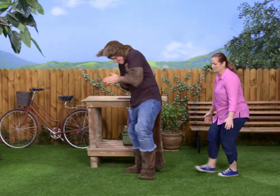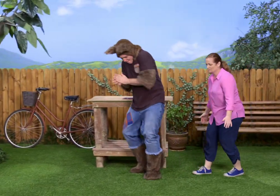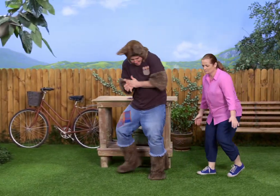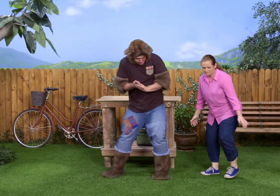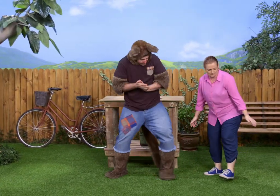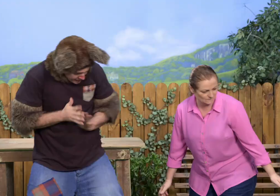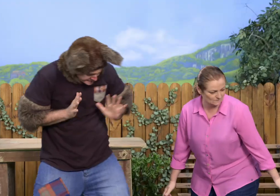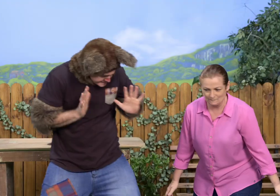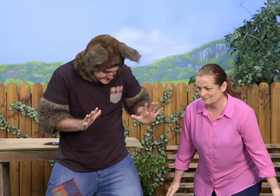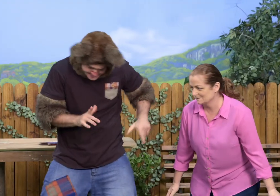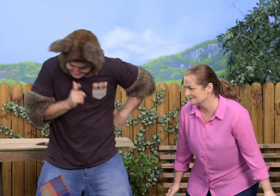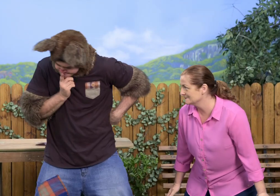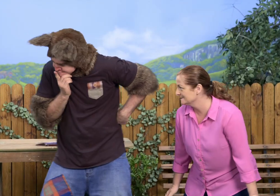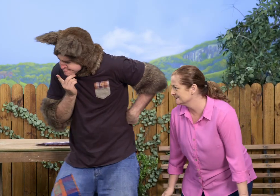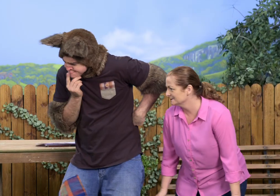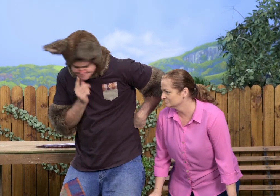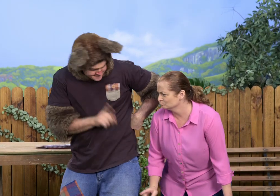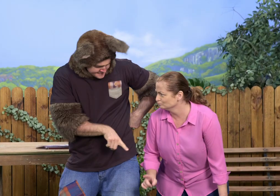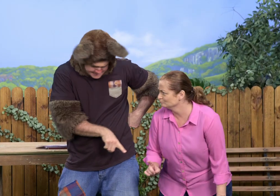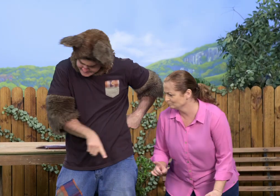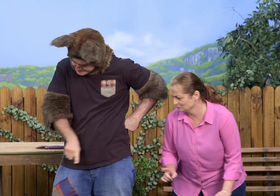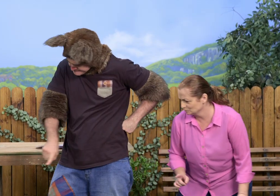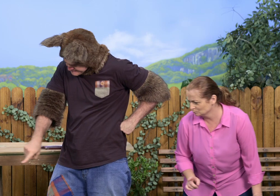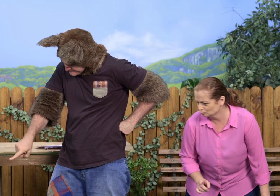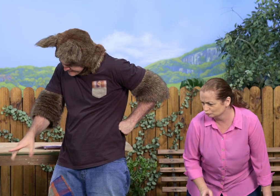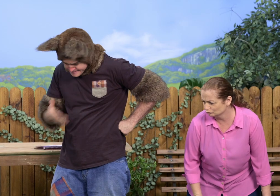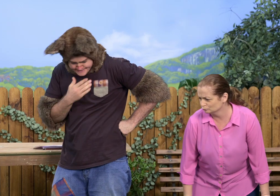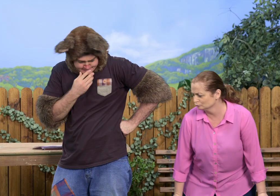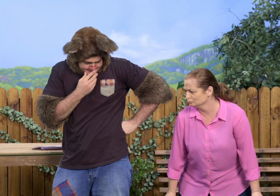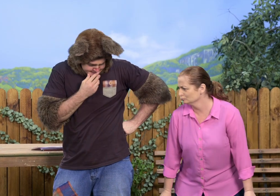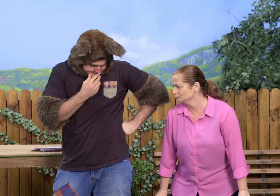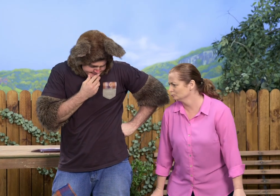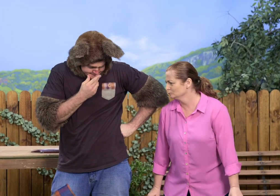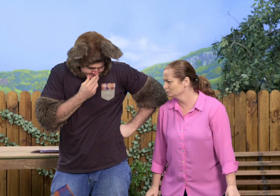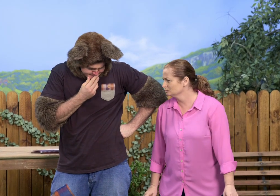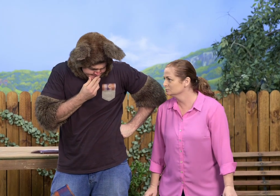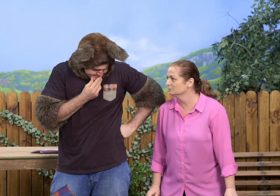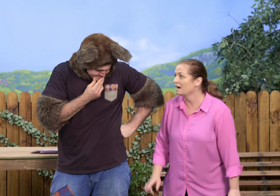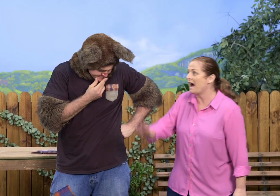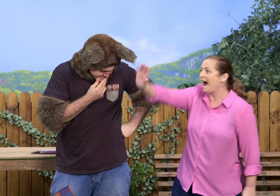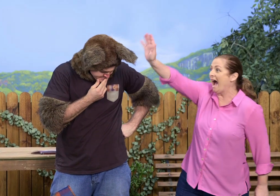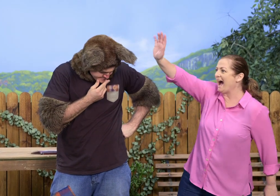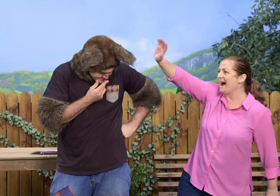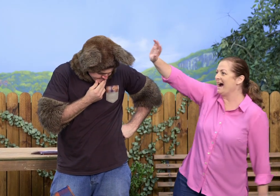Hmm, now. Hmm, maybe along here. Oh, hello.